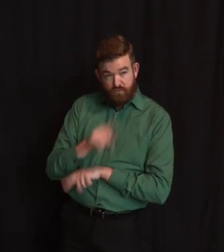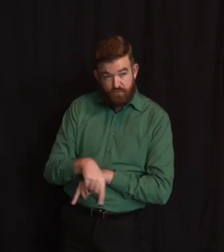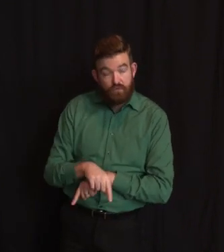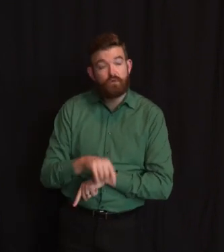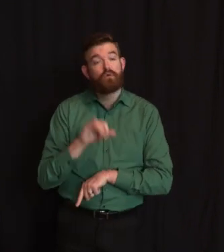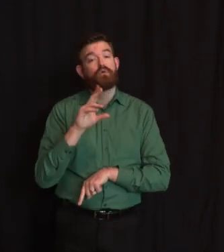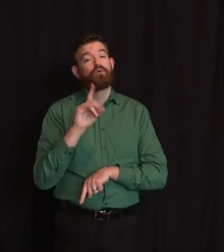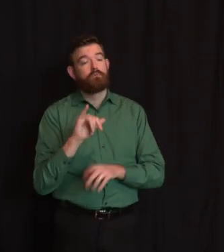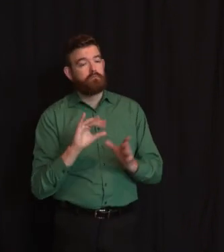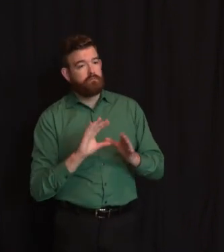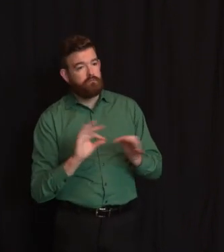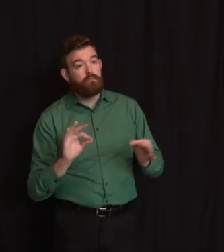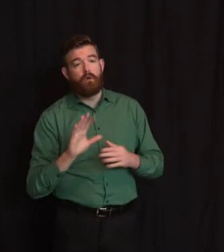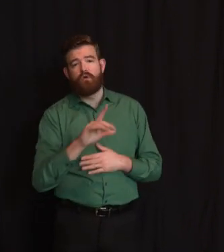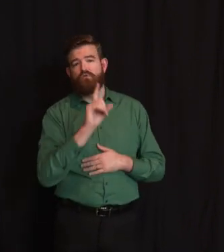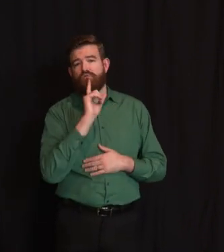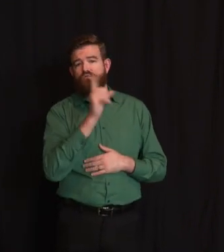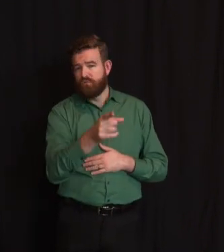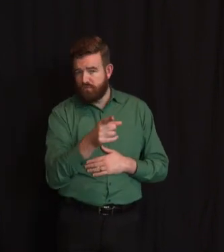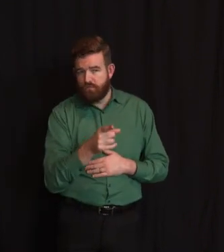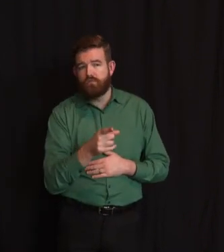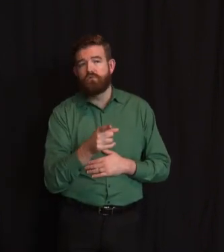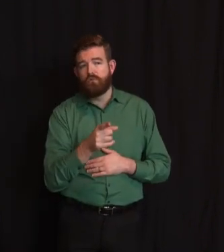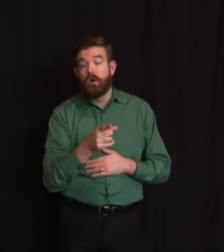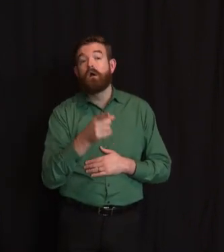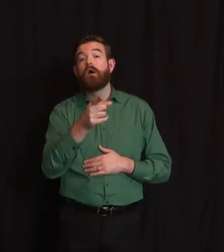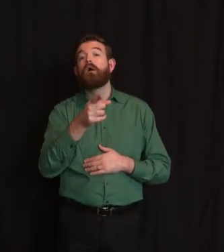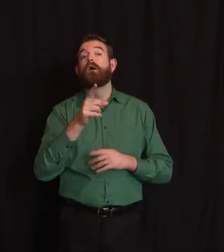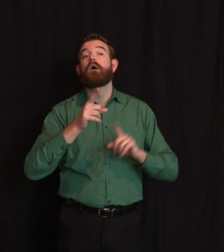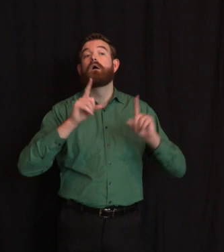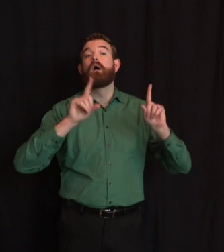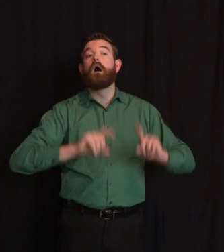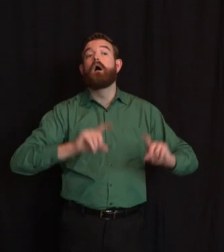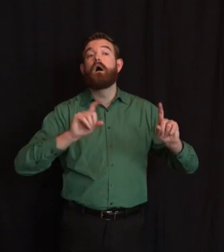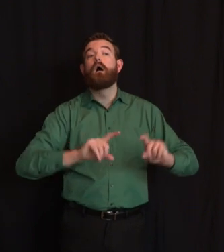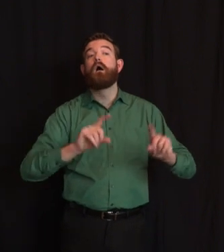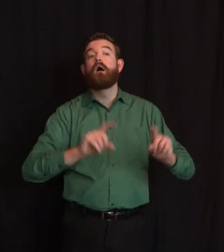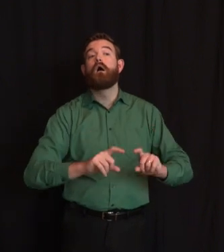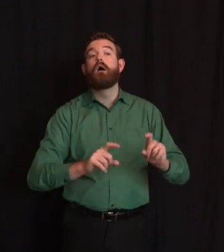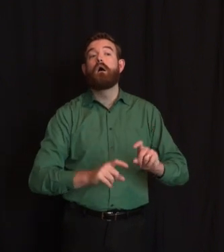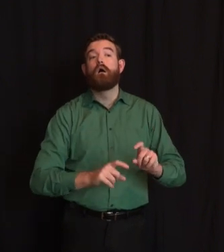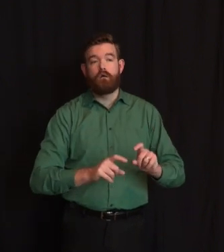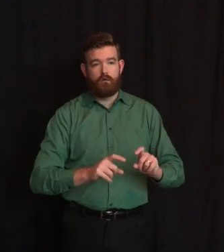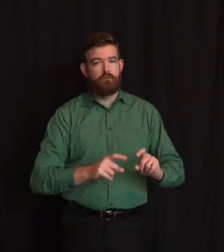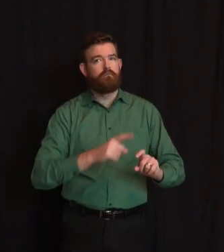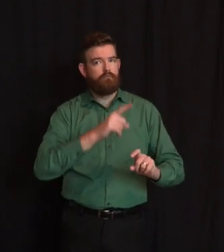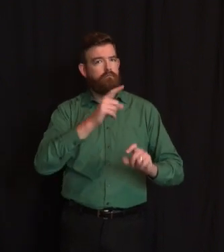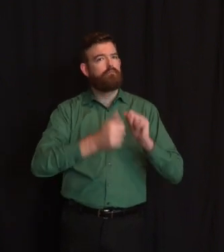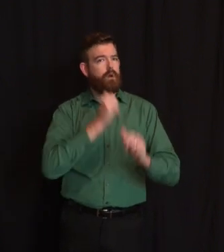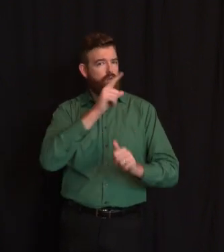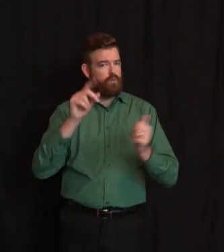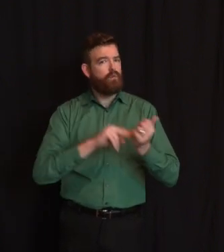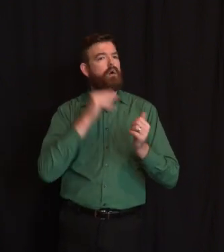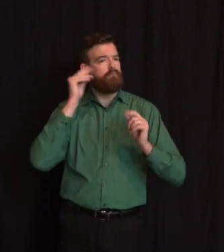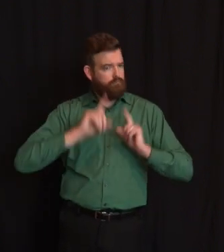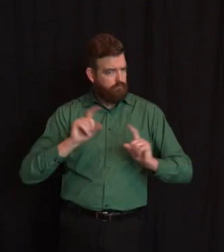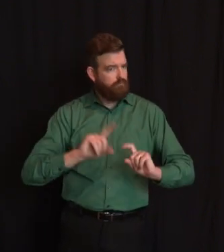testing. But we're counting positives and PUIs and assuming that the PUIs are